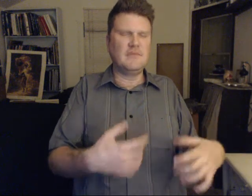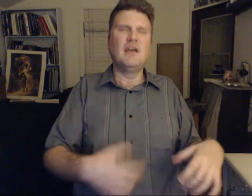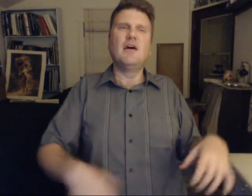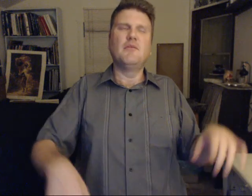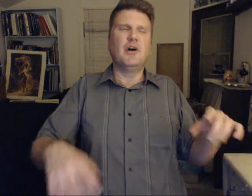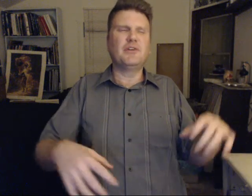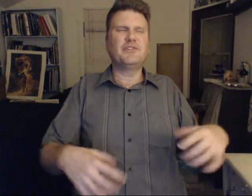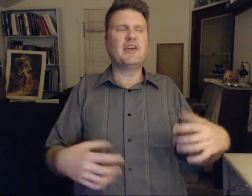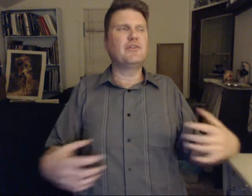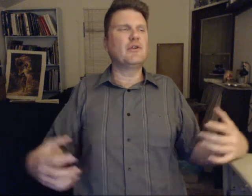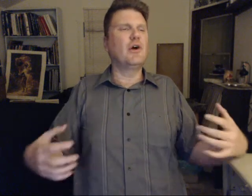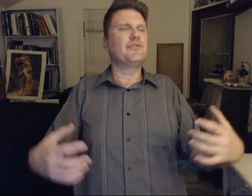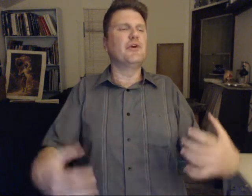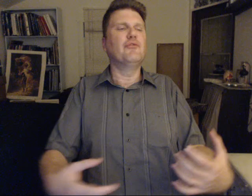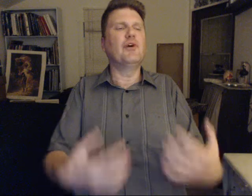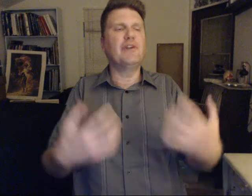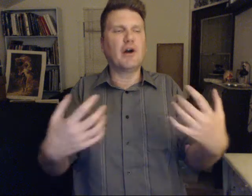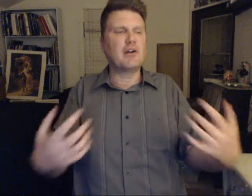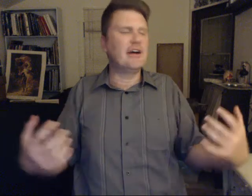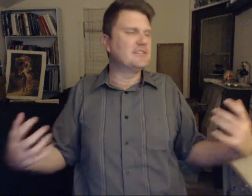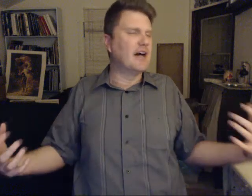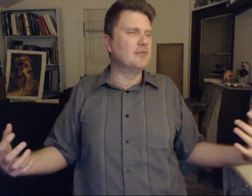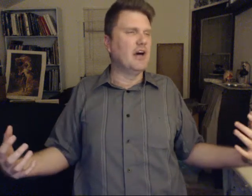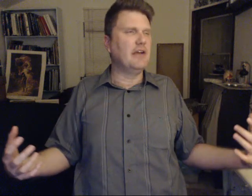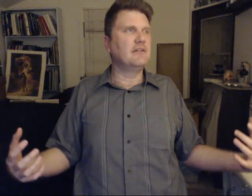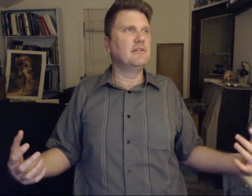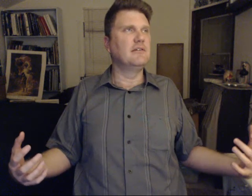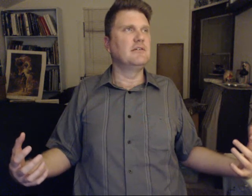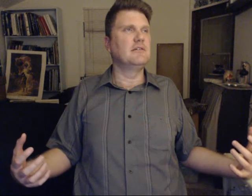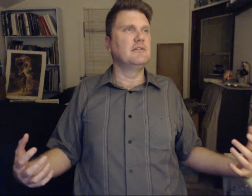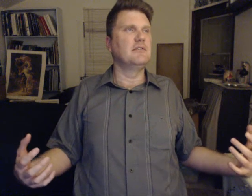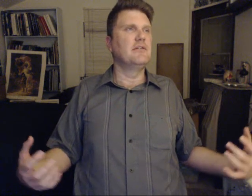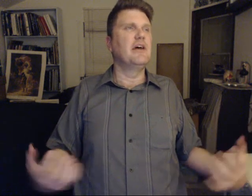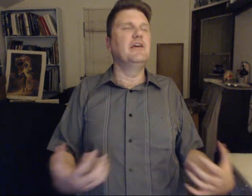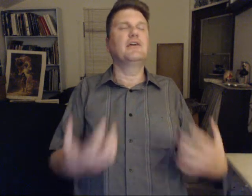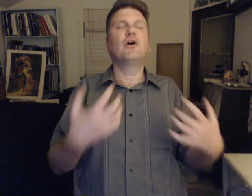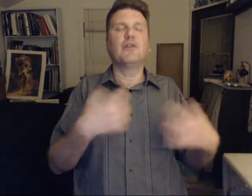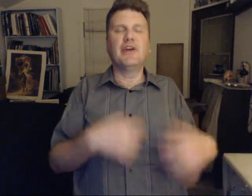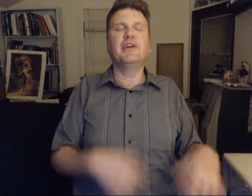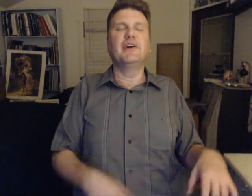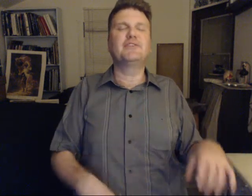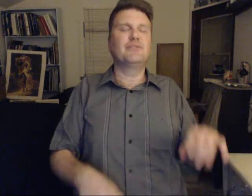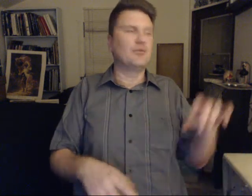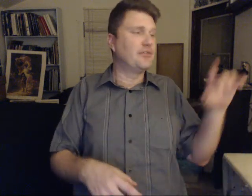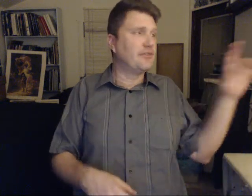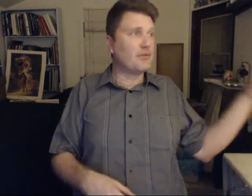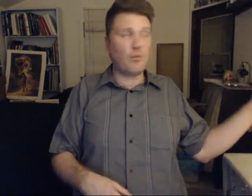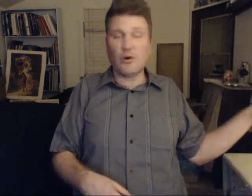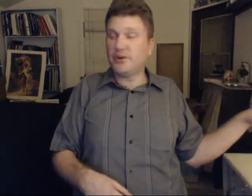But understand, you can also avoid the archon timeline. And incarnate, yes, through different worlds.